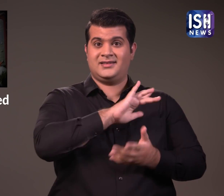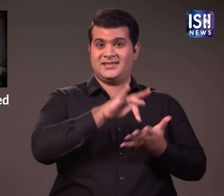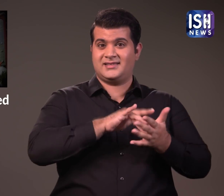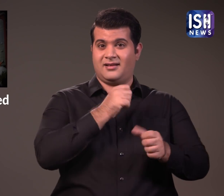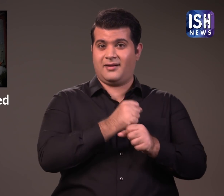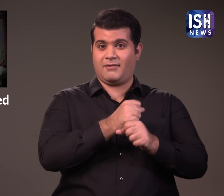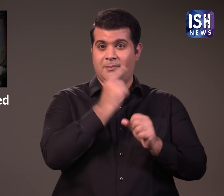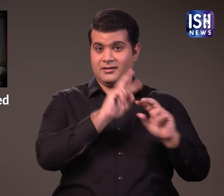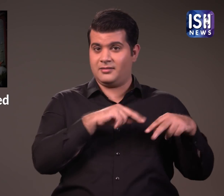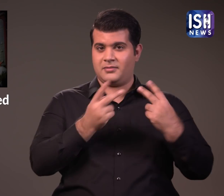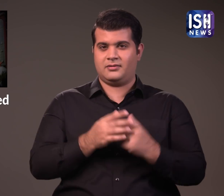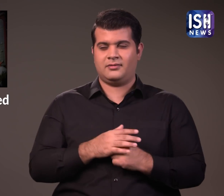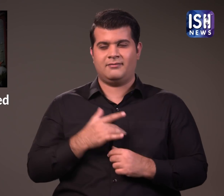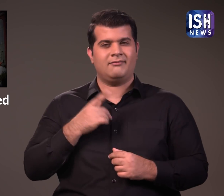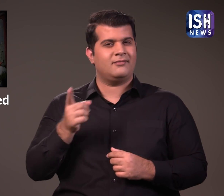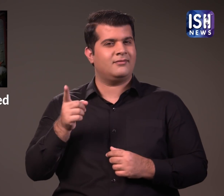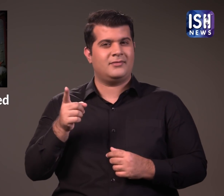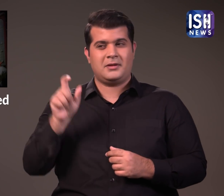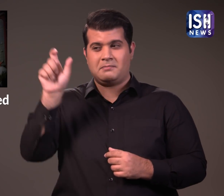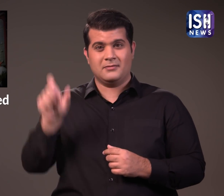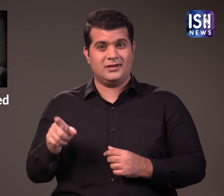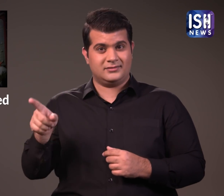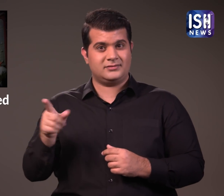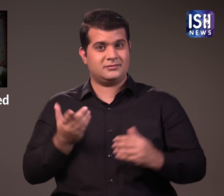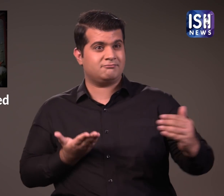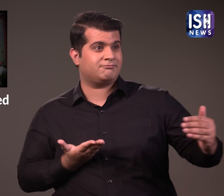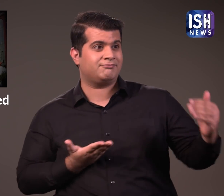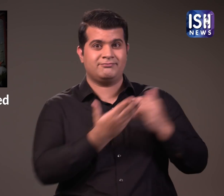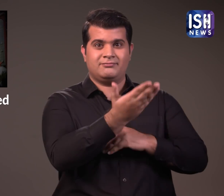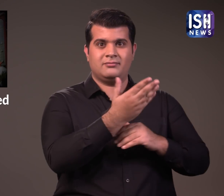The central government opposed the plea, saying it was a publicity stunt.